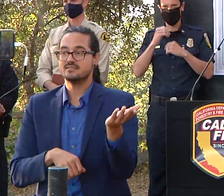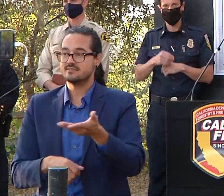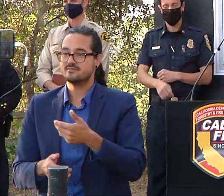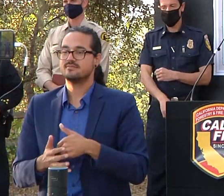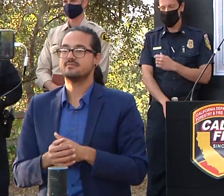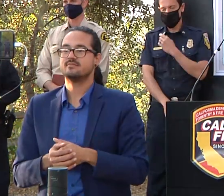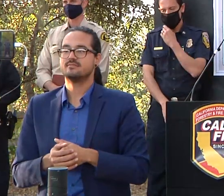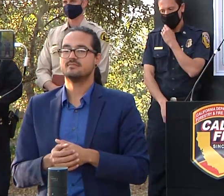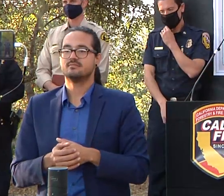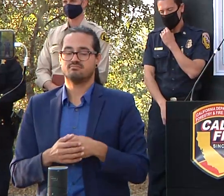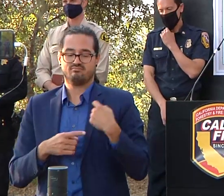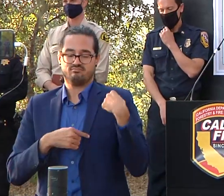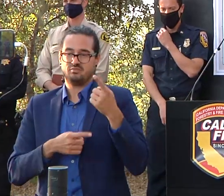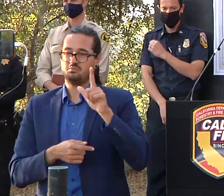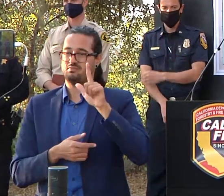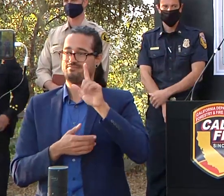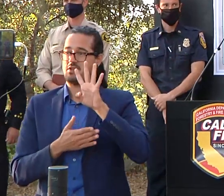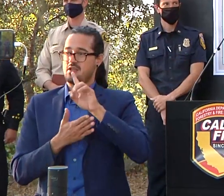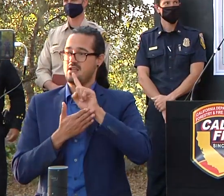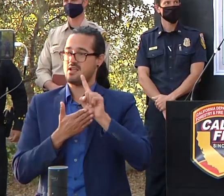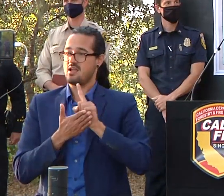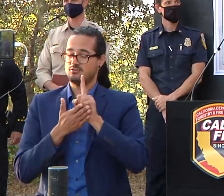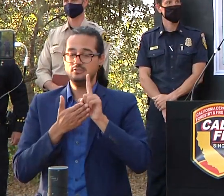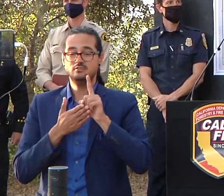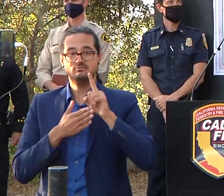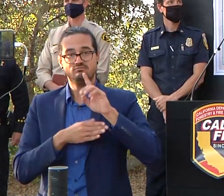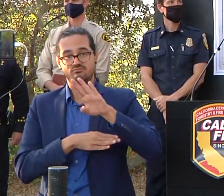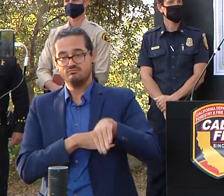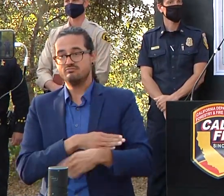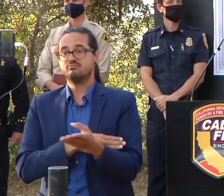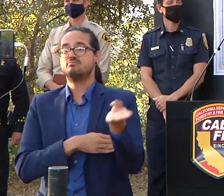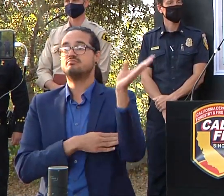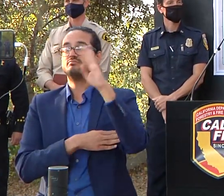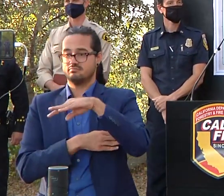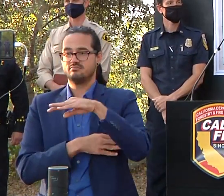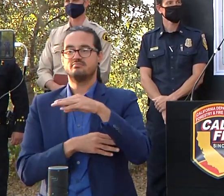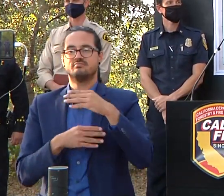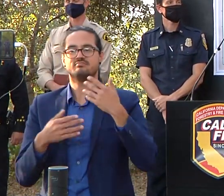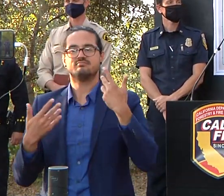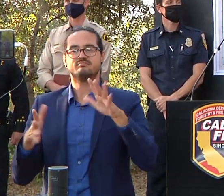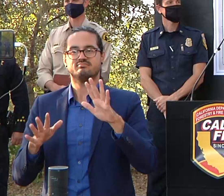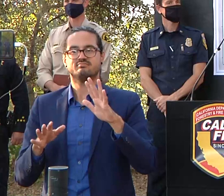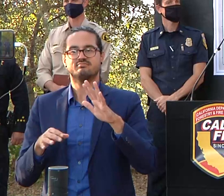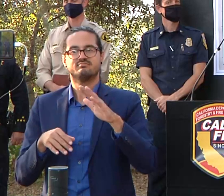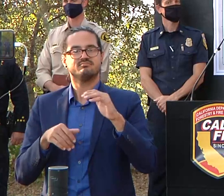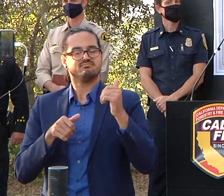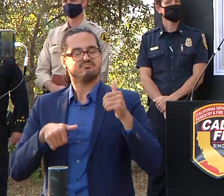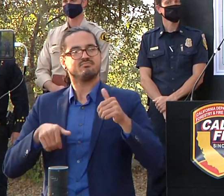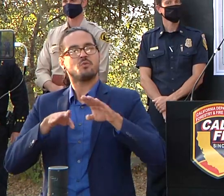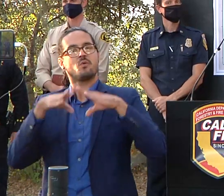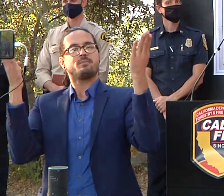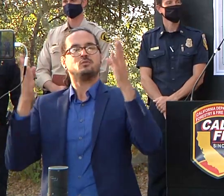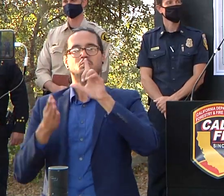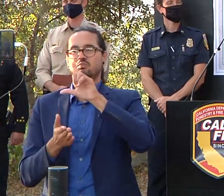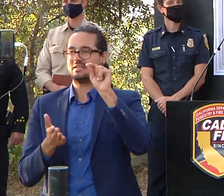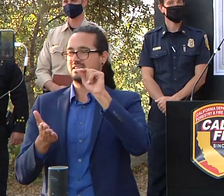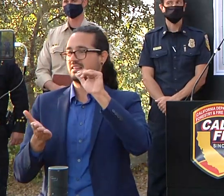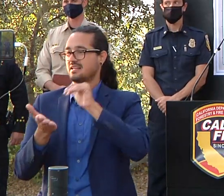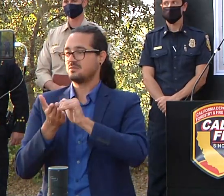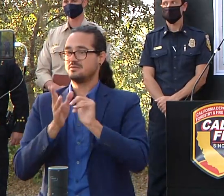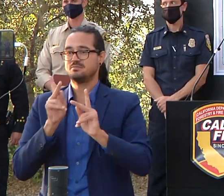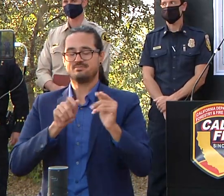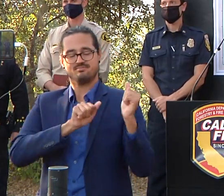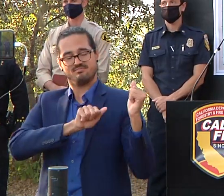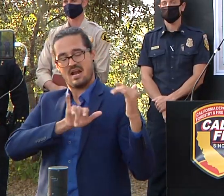we've been able to put over 20 000 people back in their homes that says a lot for the work that all the